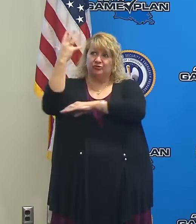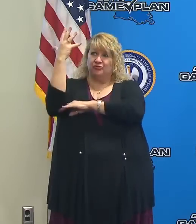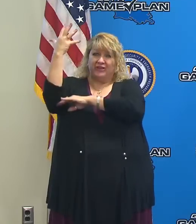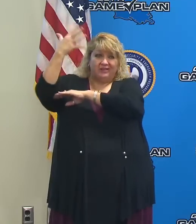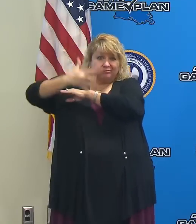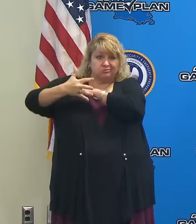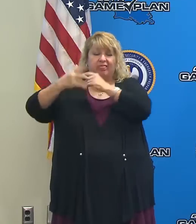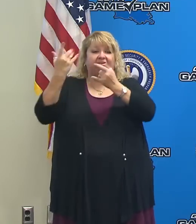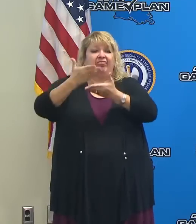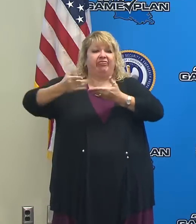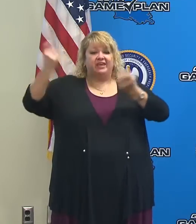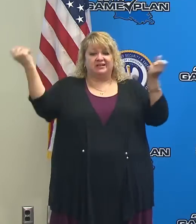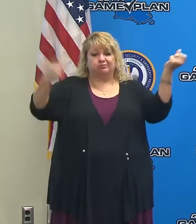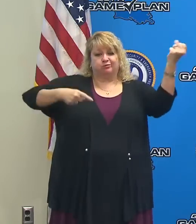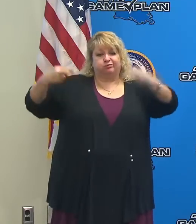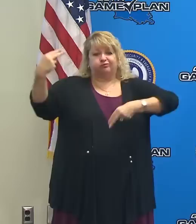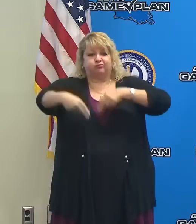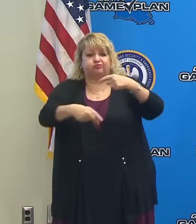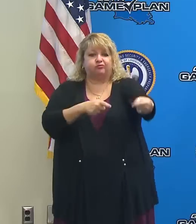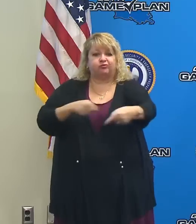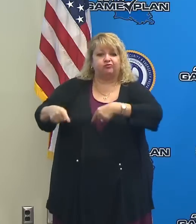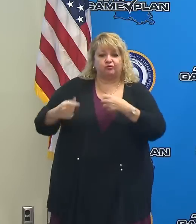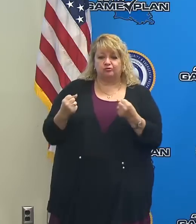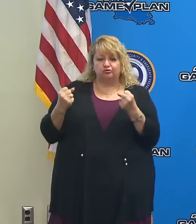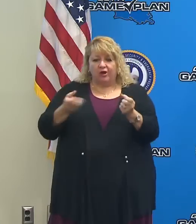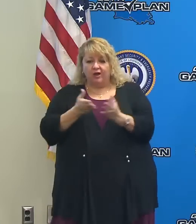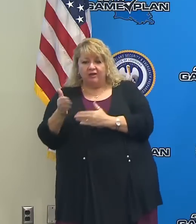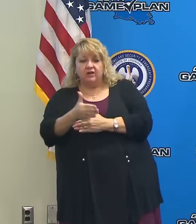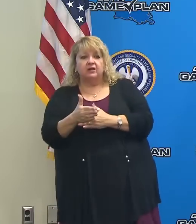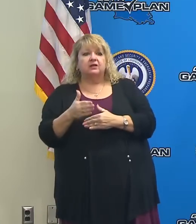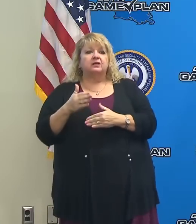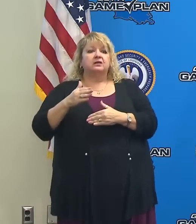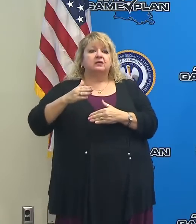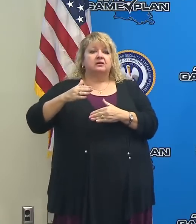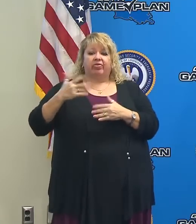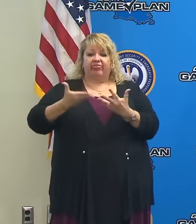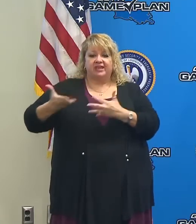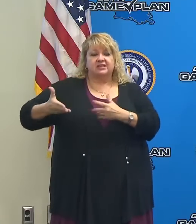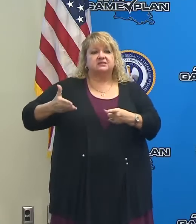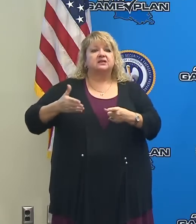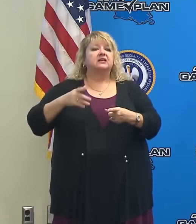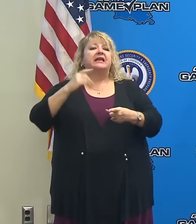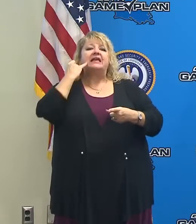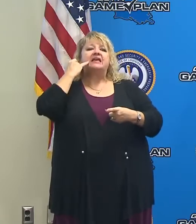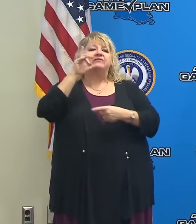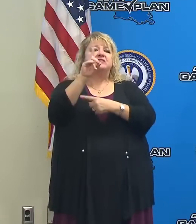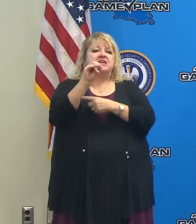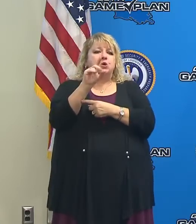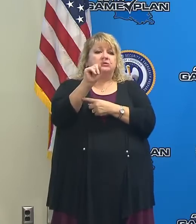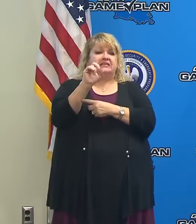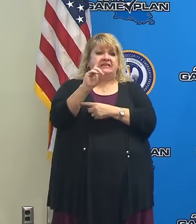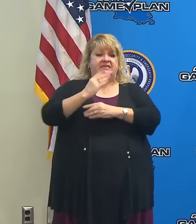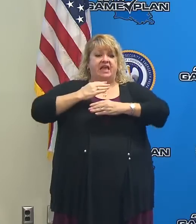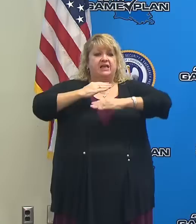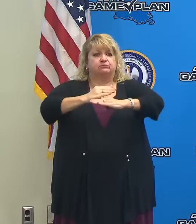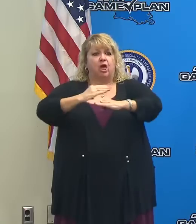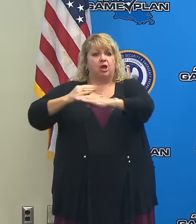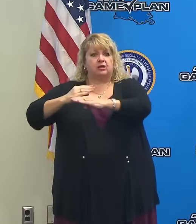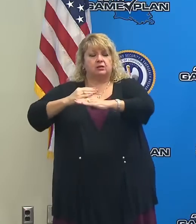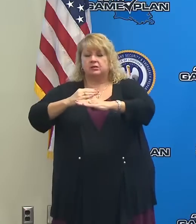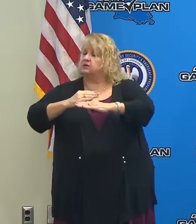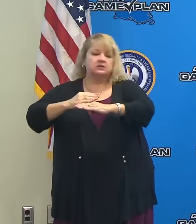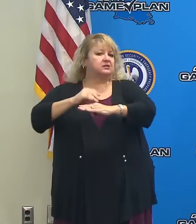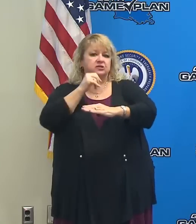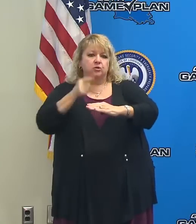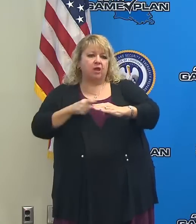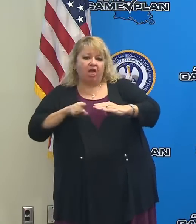roadways. Do not drive around DOTD barricades. And if you see